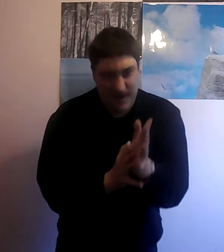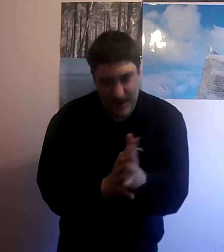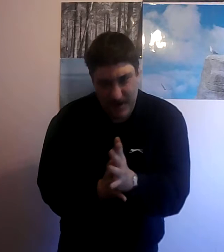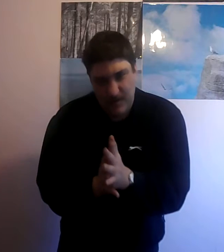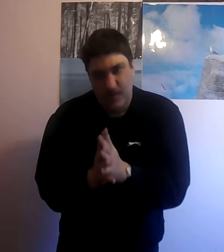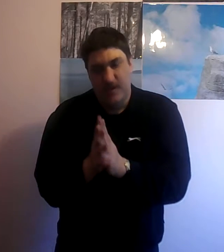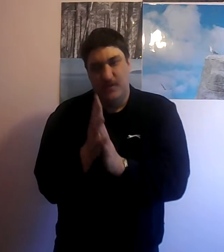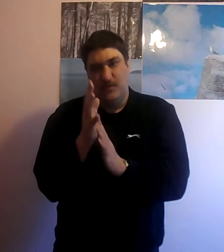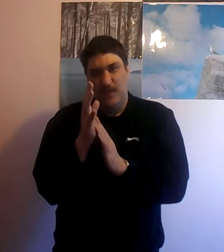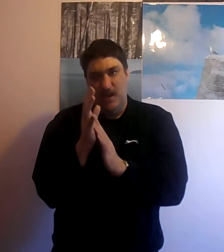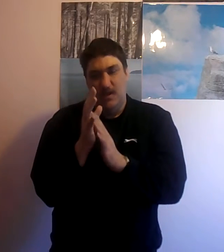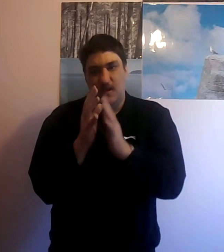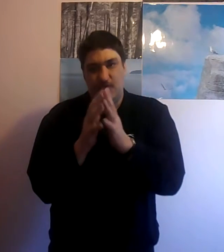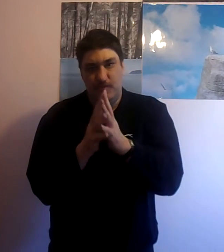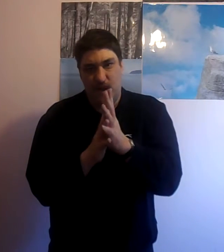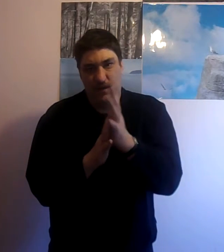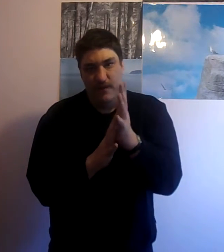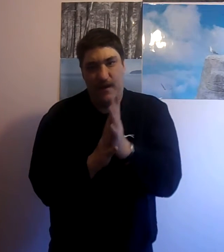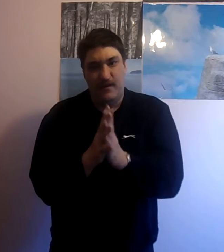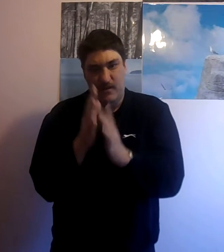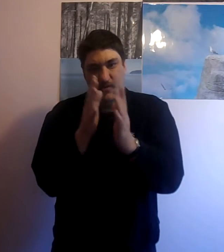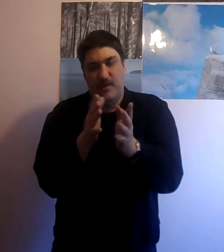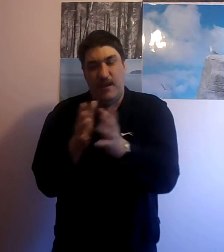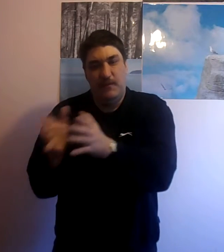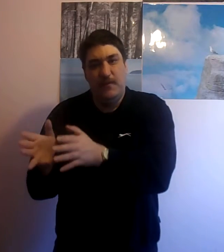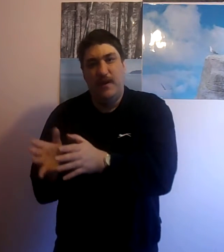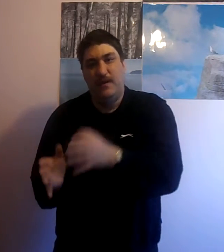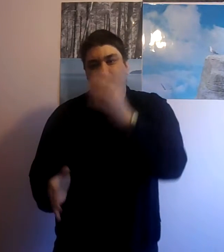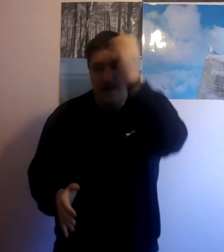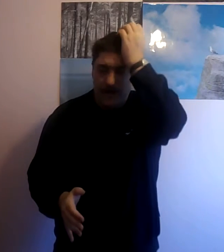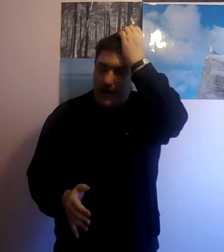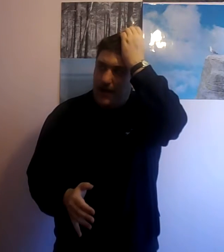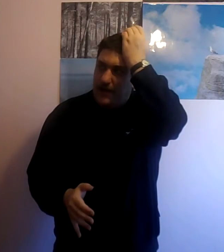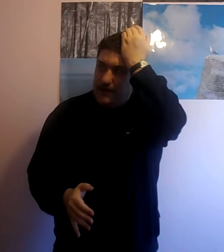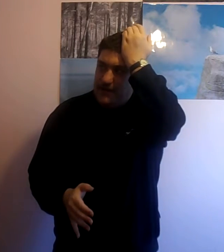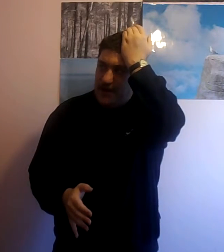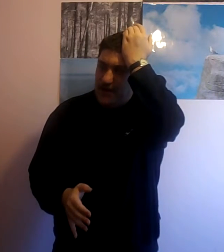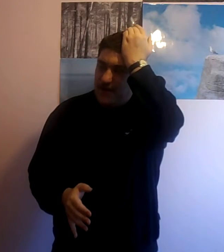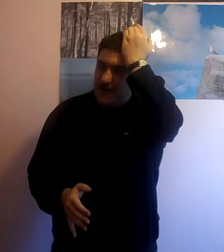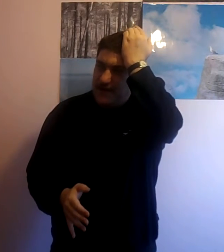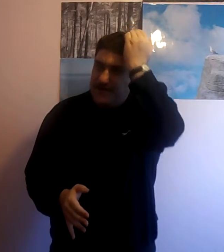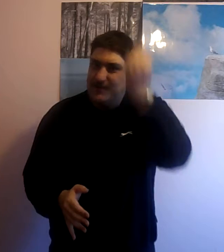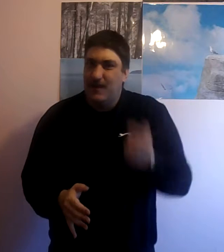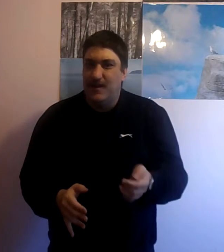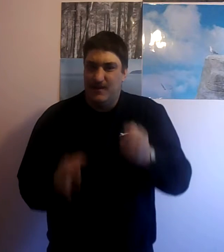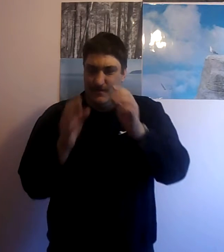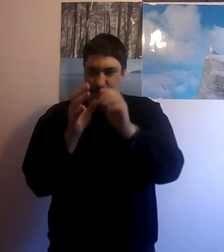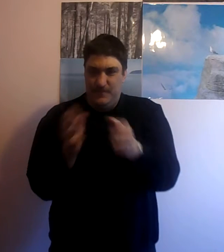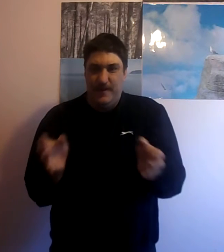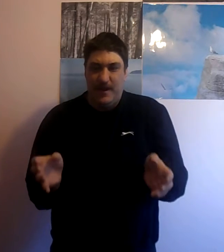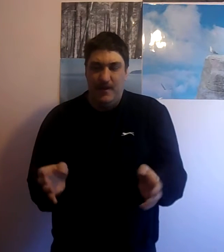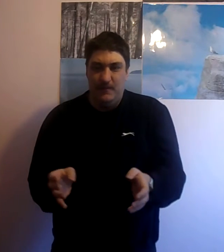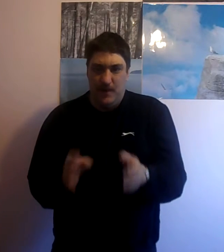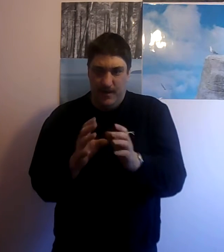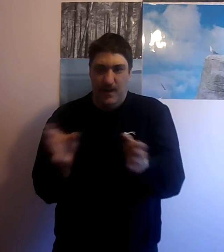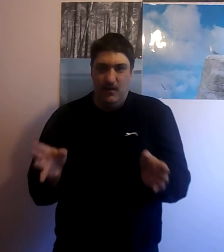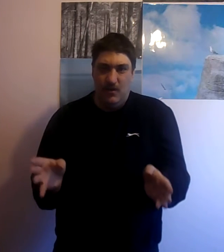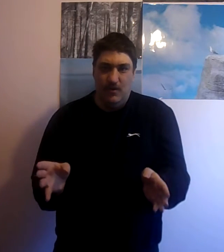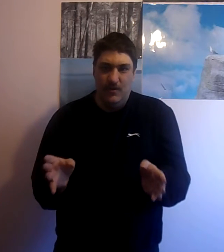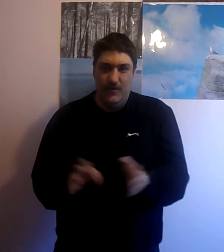when you do the hundred man on that you're saving Peach so it's like by that by that law the